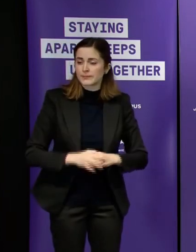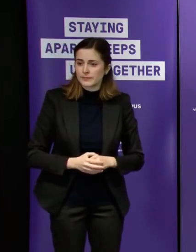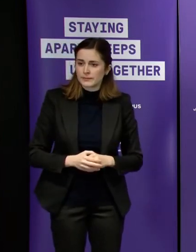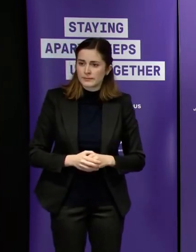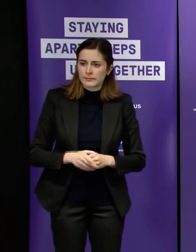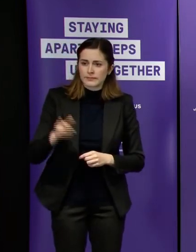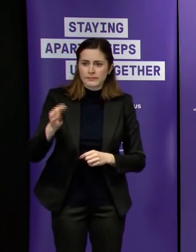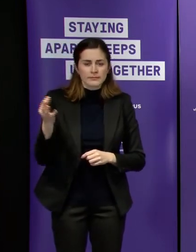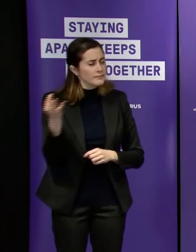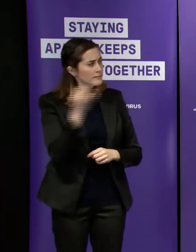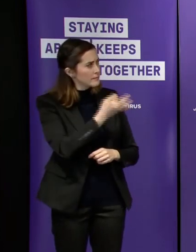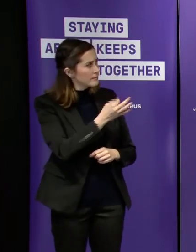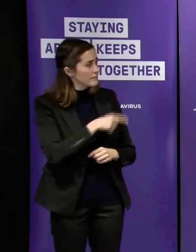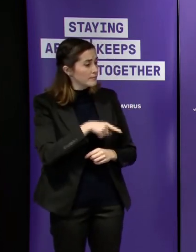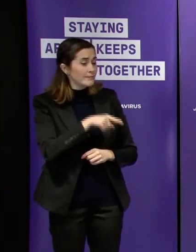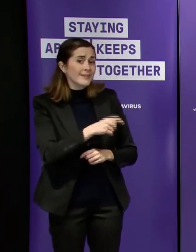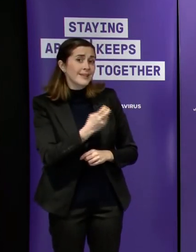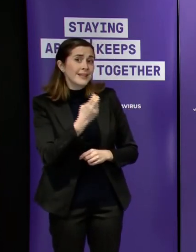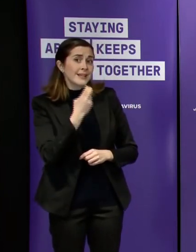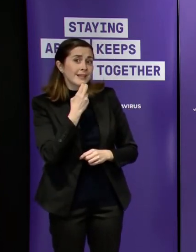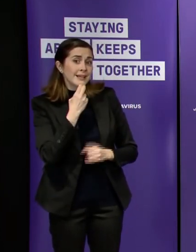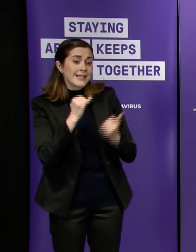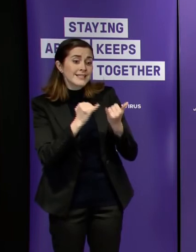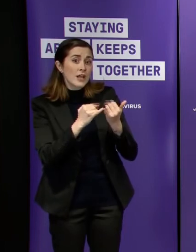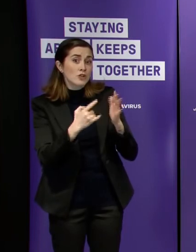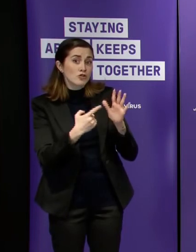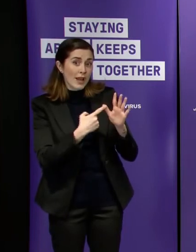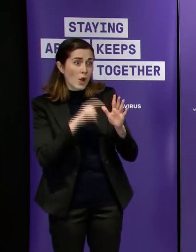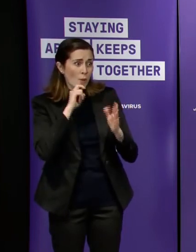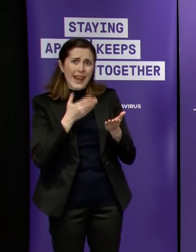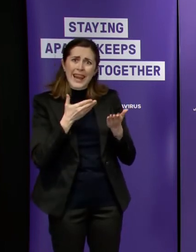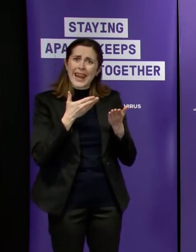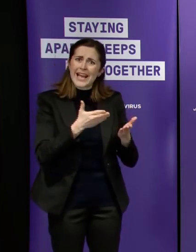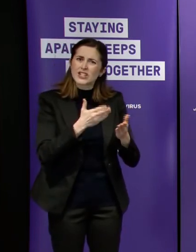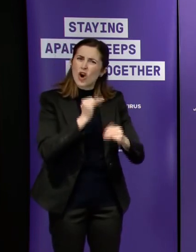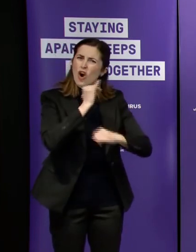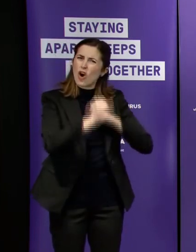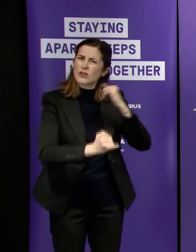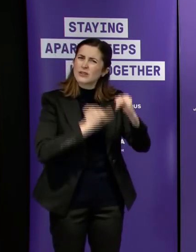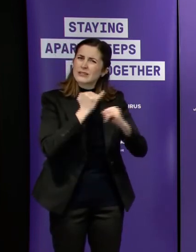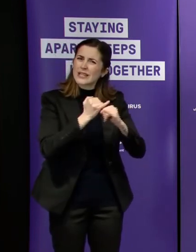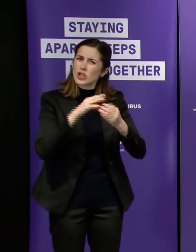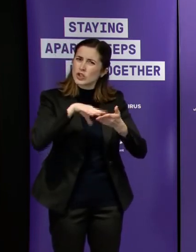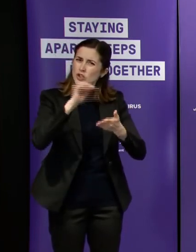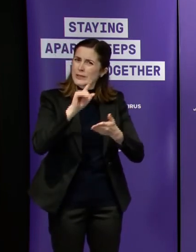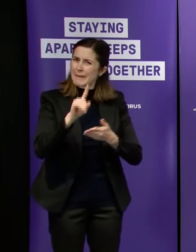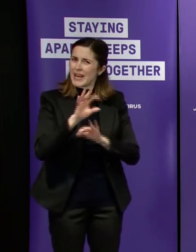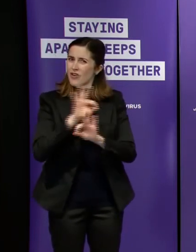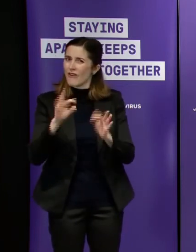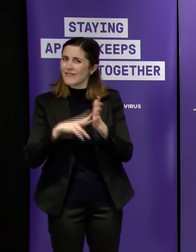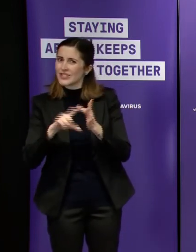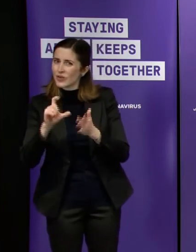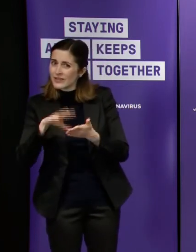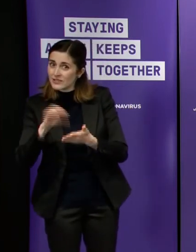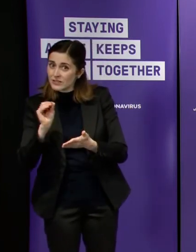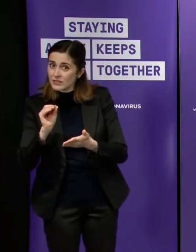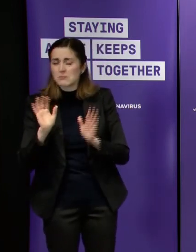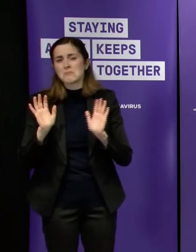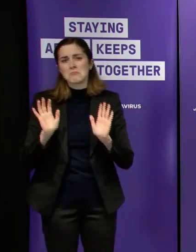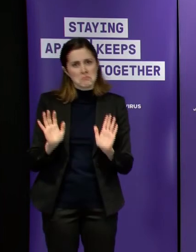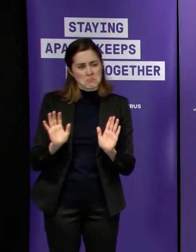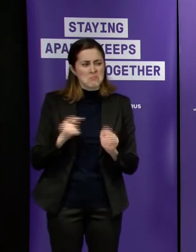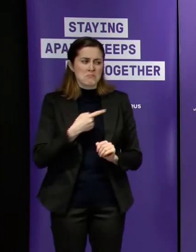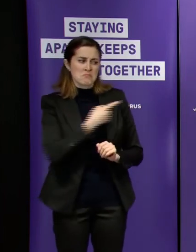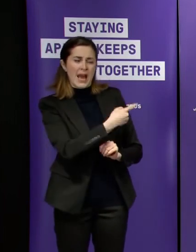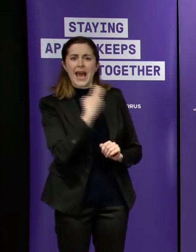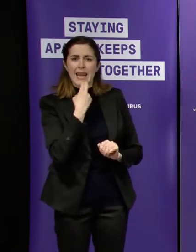that south australia is prepared to let in foreign students but not victorians um well i think we had a question to that end uh yesterday that's that's entirely a matter for